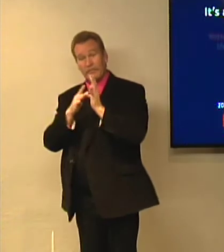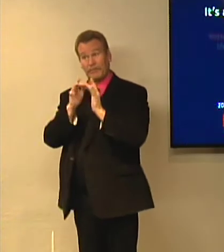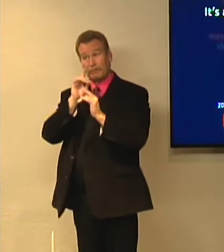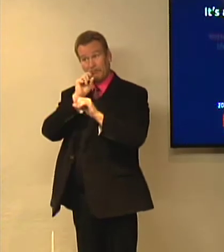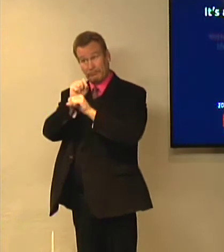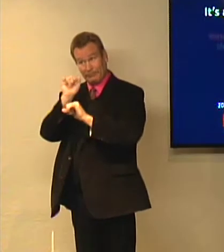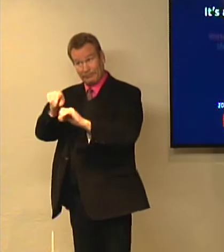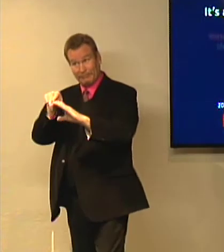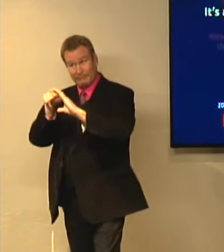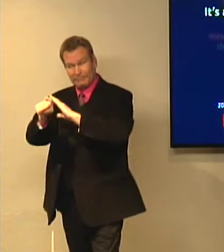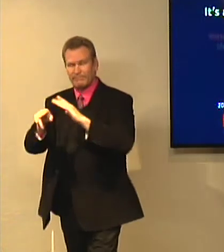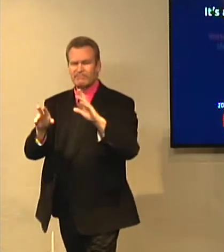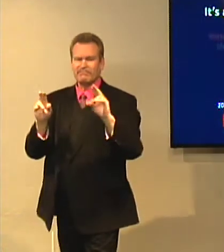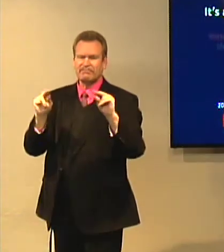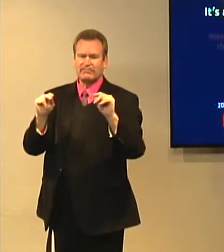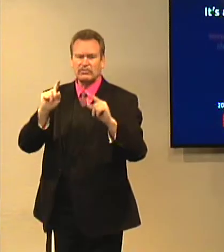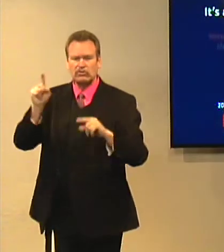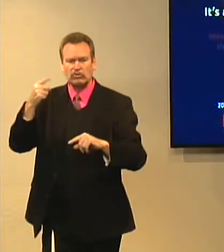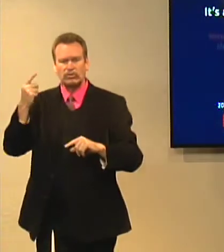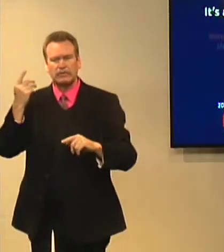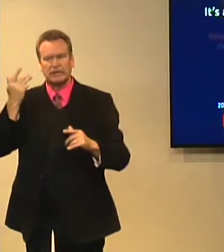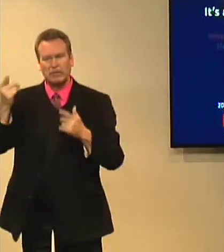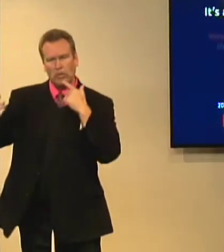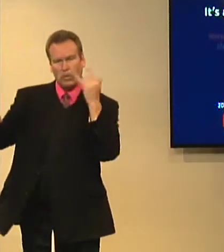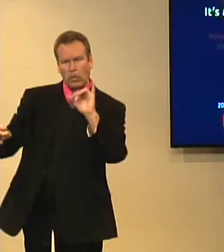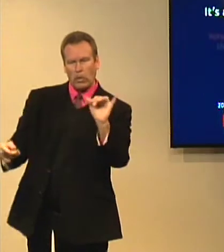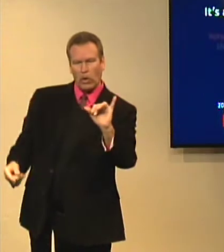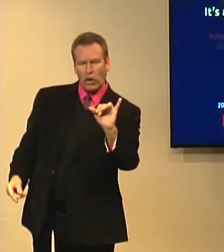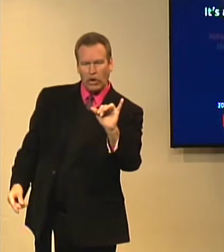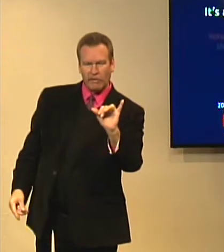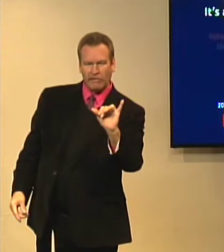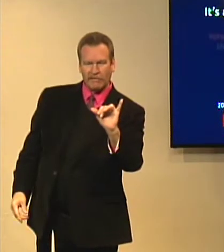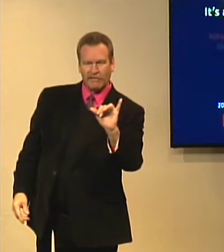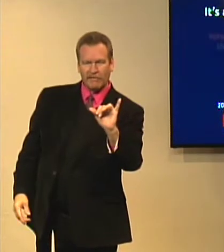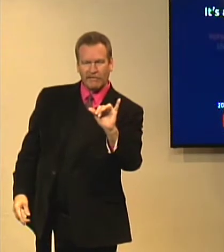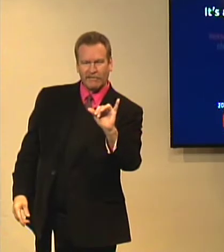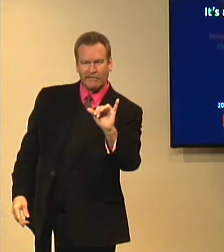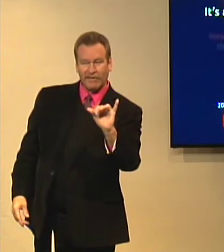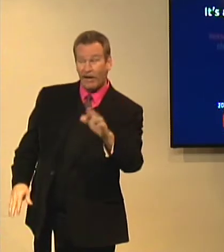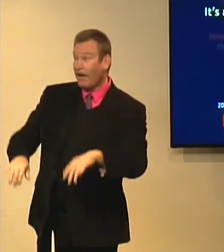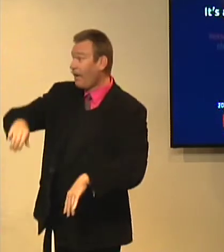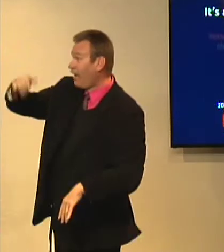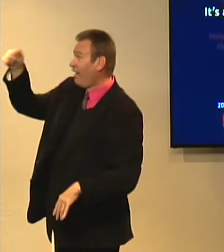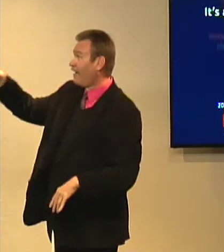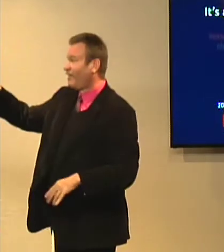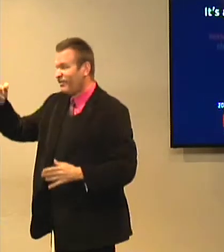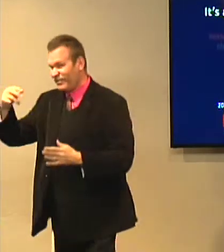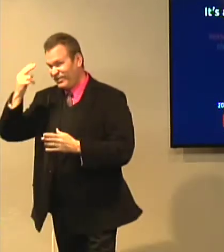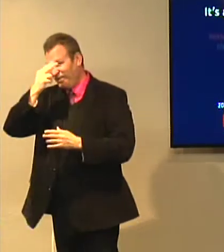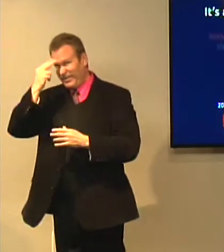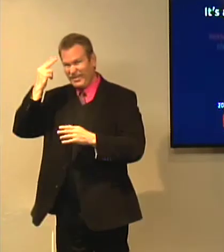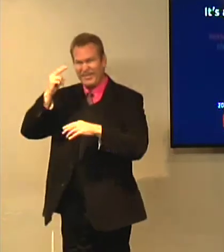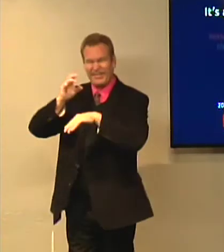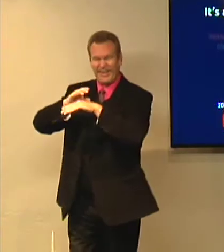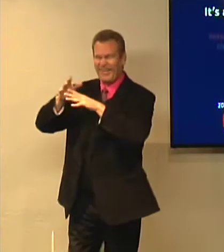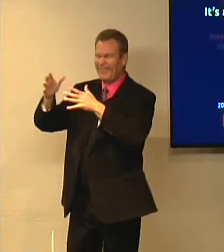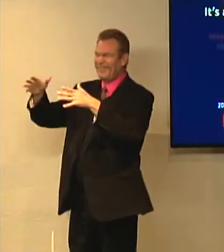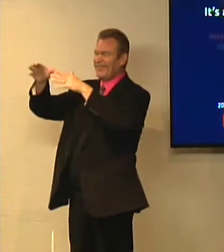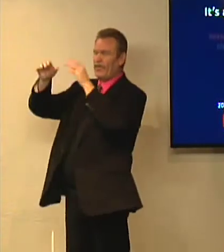And was Jesus Christ actually entombed in there? Probably not. No, it just kind of looks like the tomb. And there's another group, a Catholic church that,